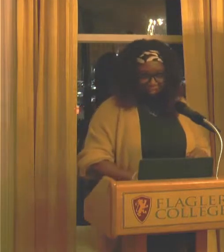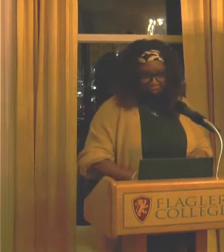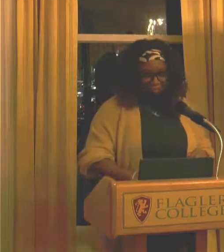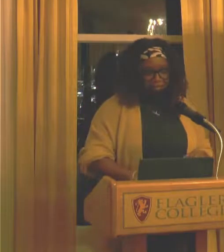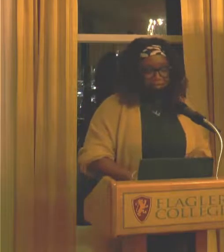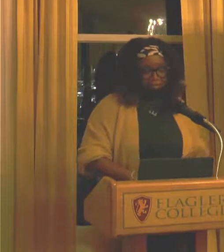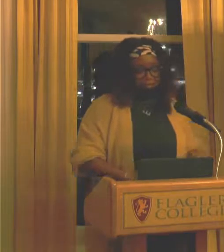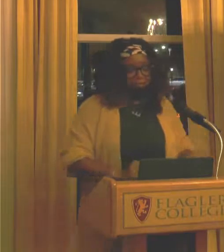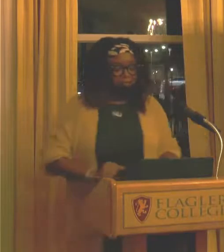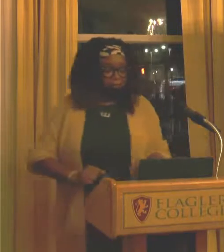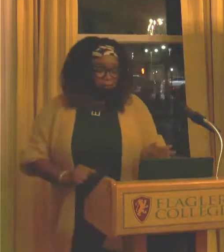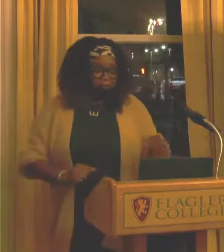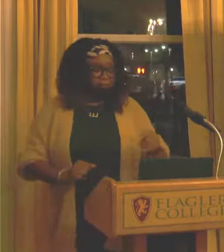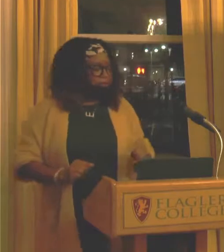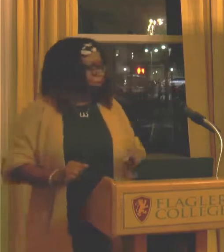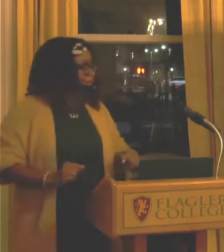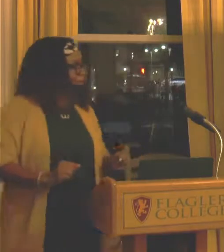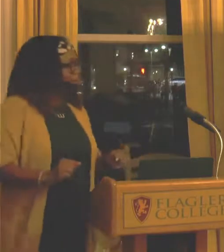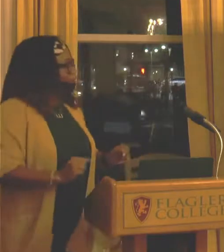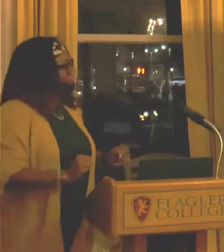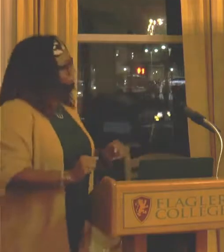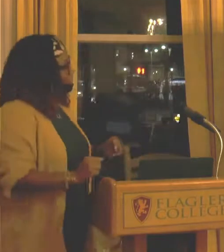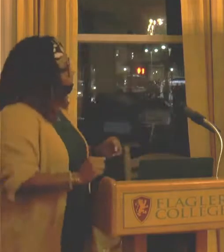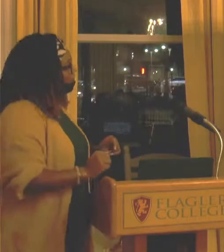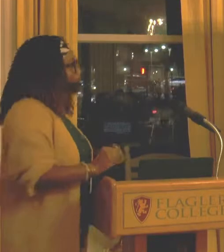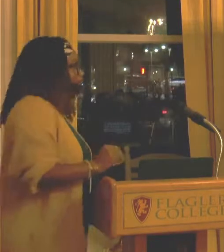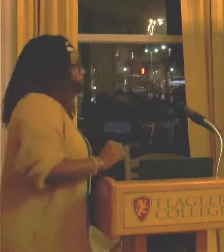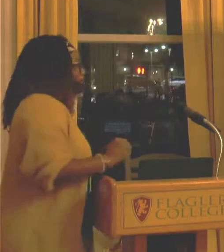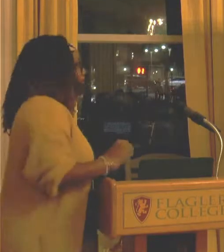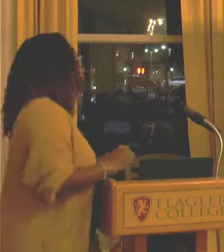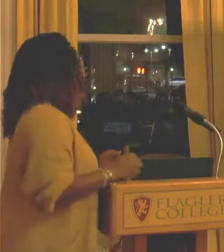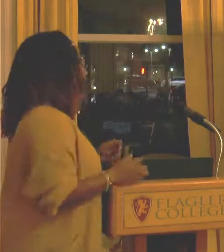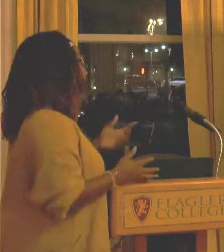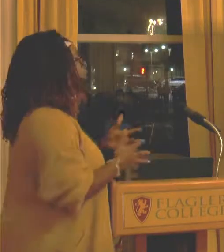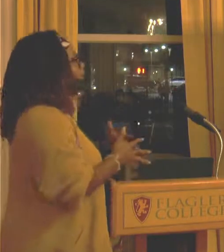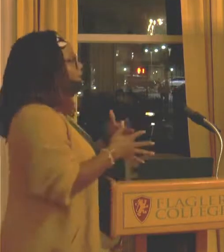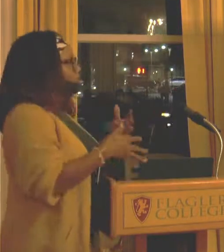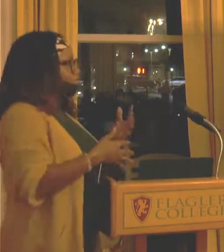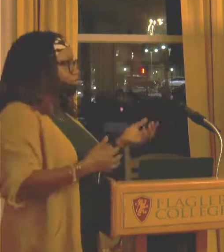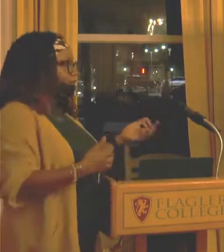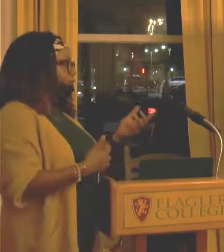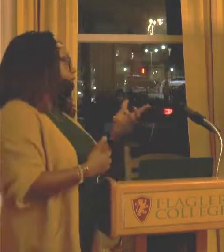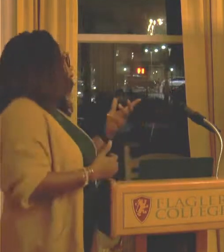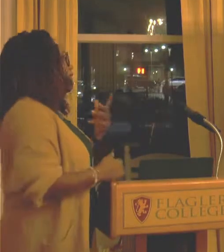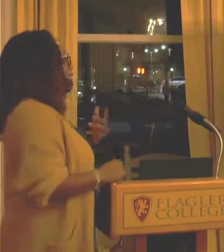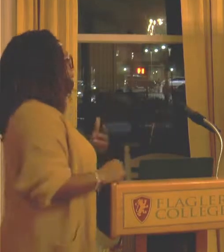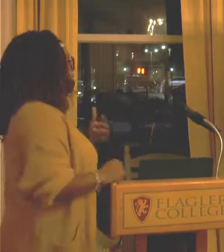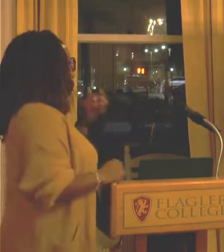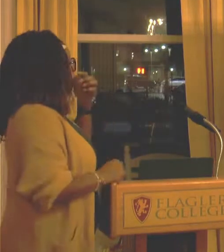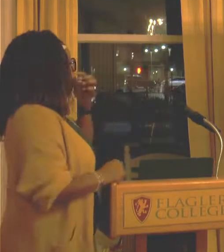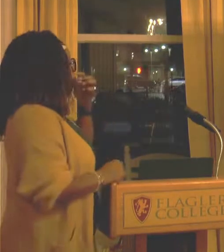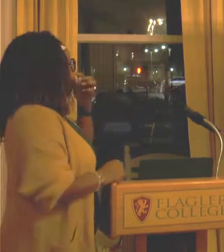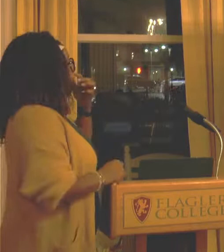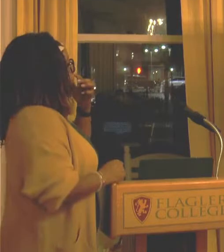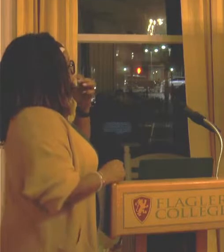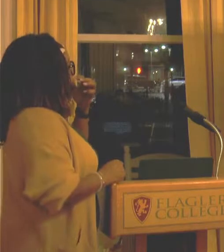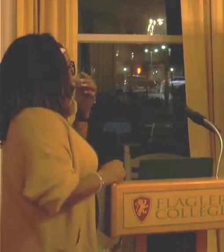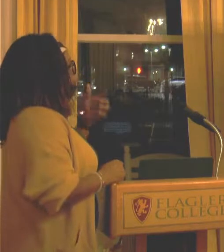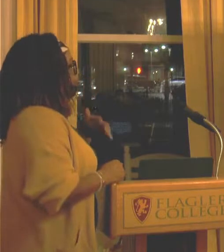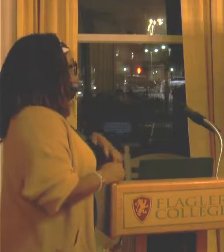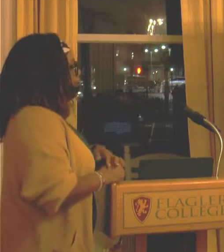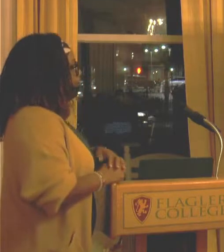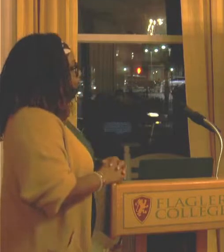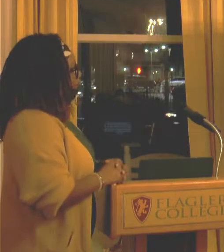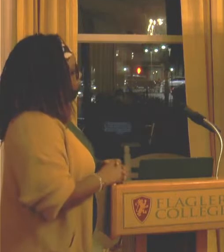Alright, so as an artist, I have to, my computer right here, have to read this. So, this is from my general artist statement. I